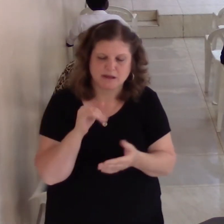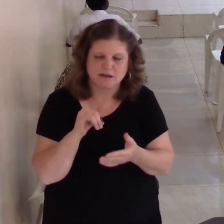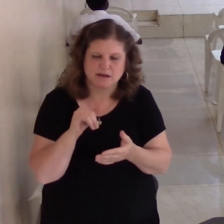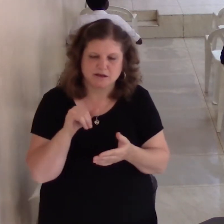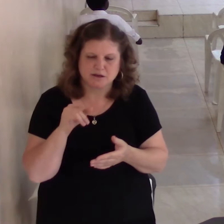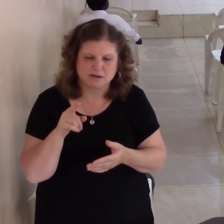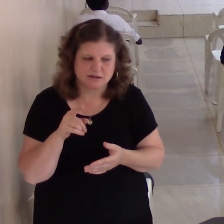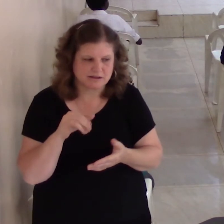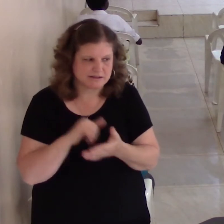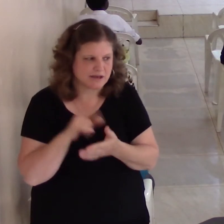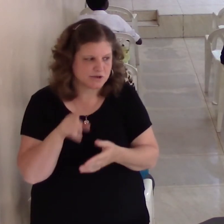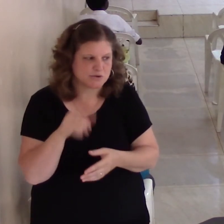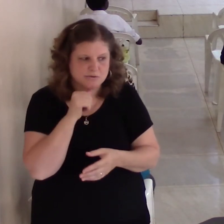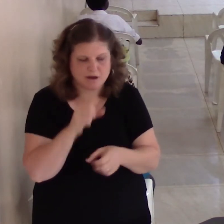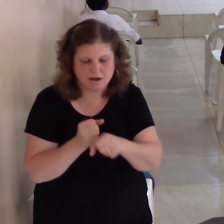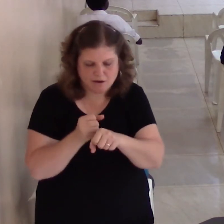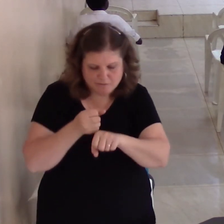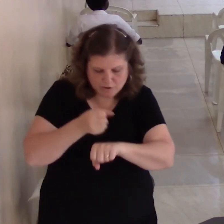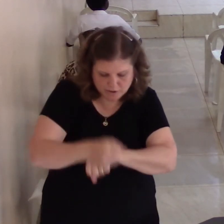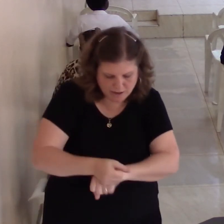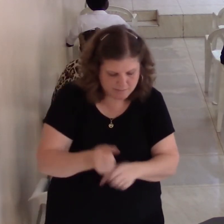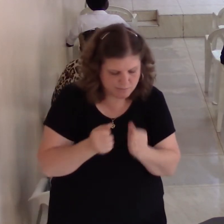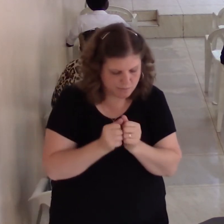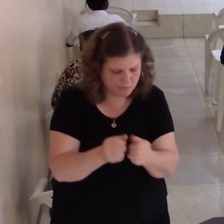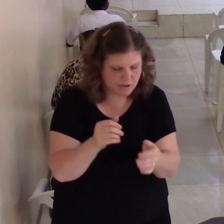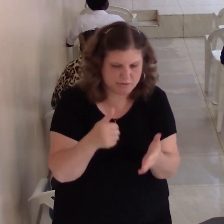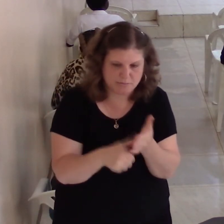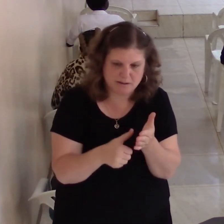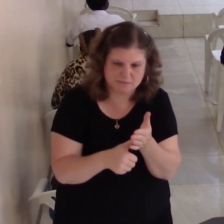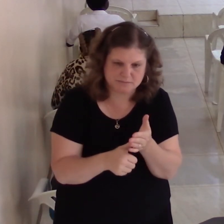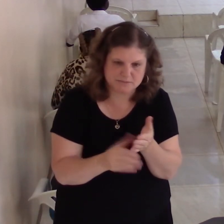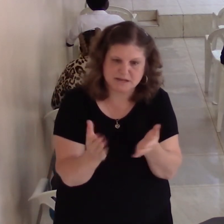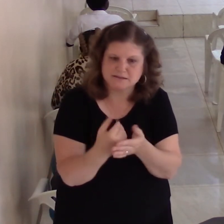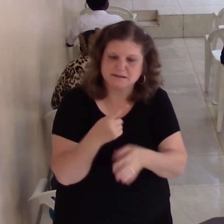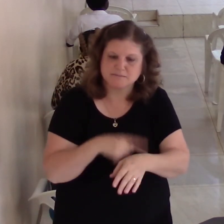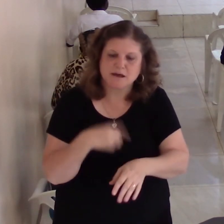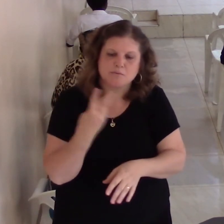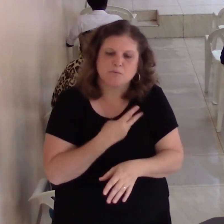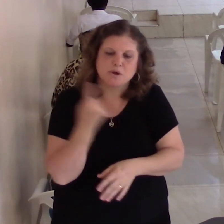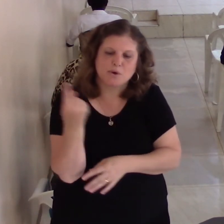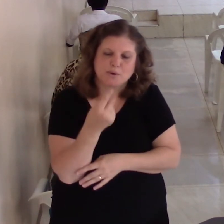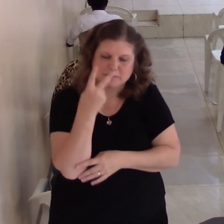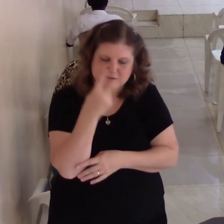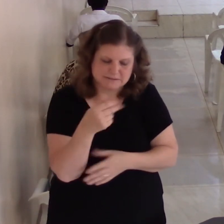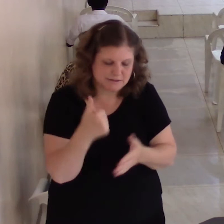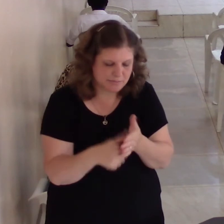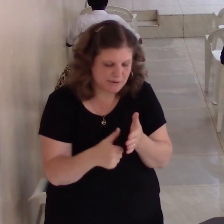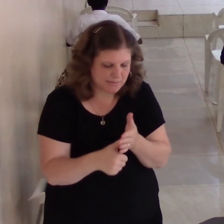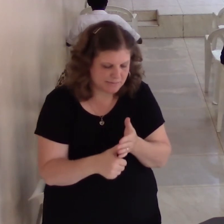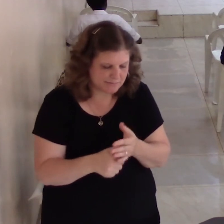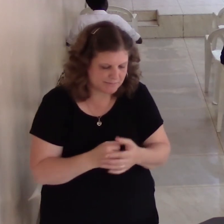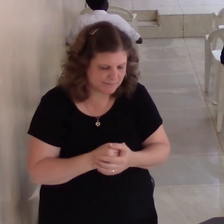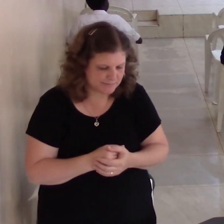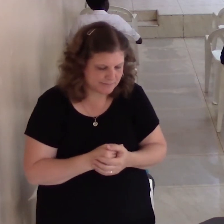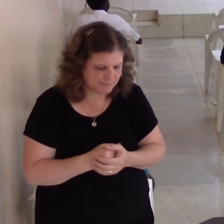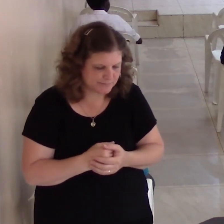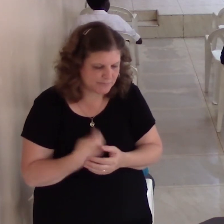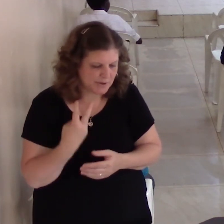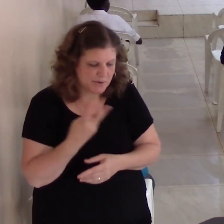Sometimes all you can see is the problem. We're to be thankful to God who is God. So that you're not overcome